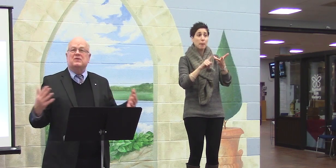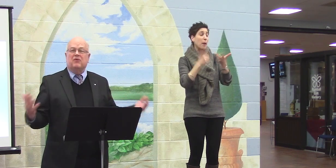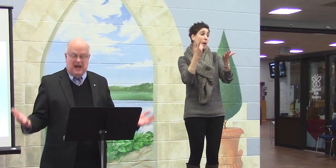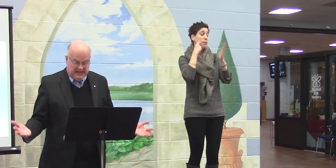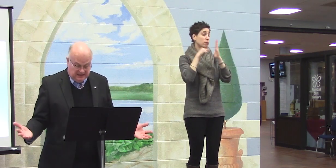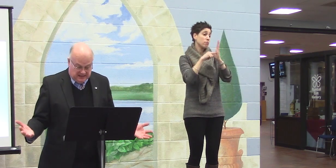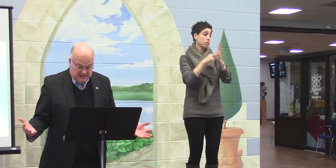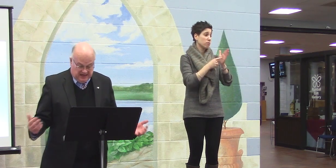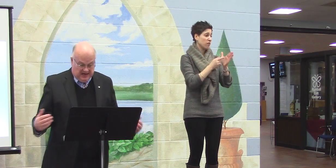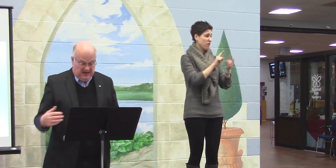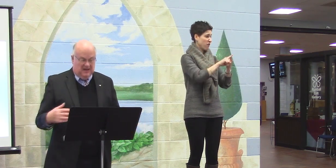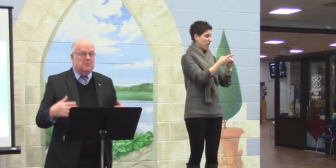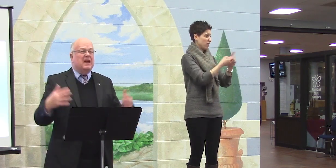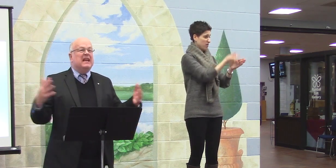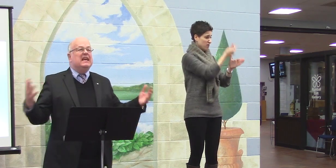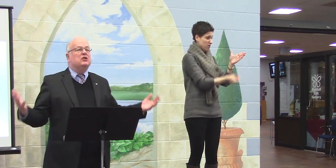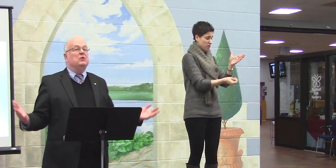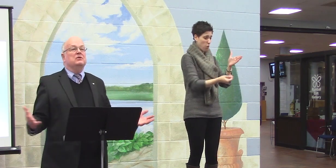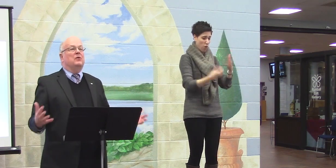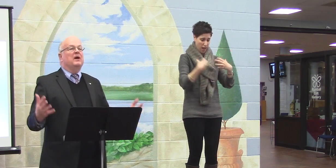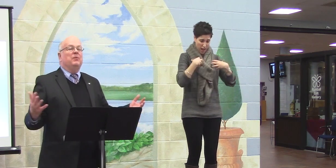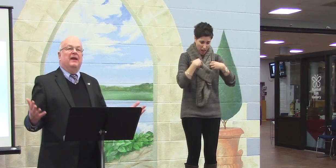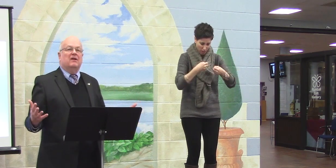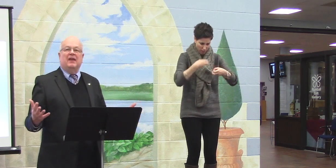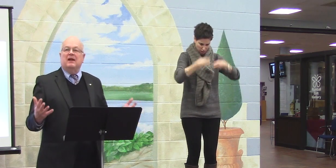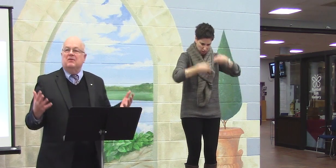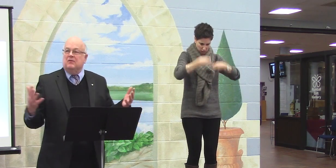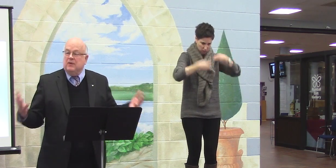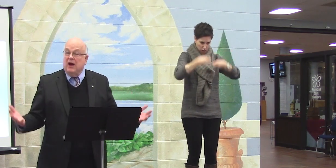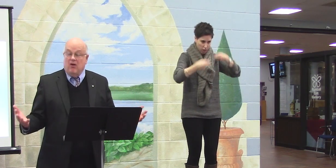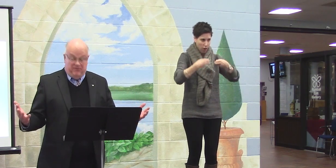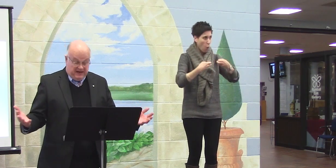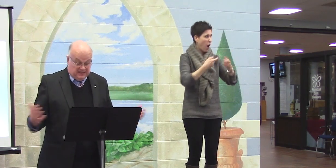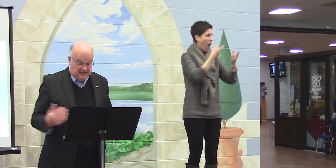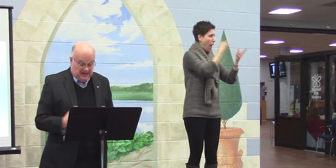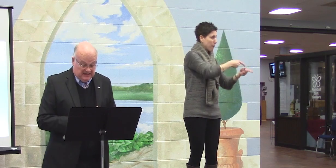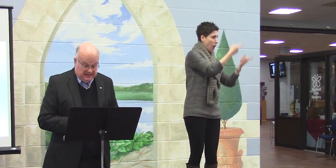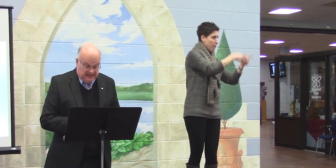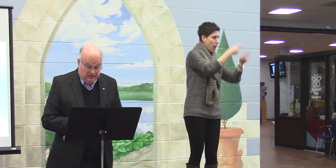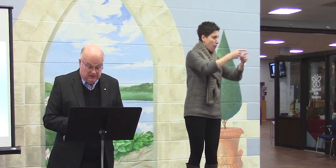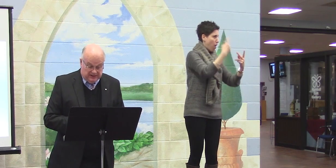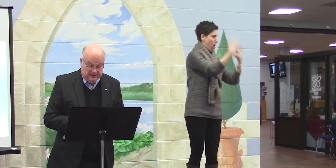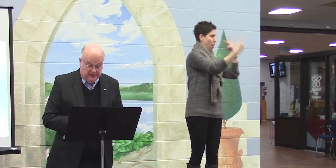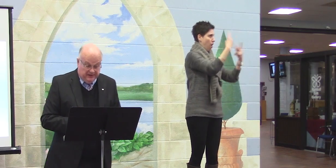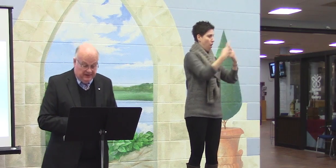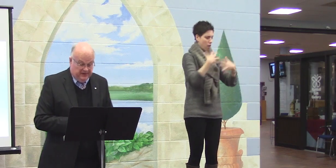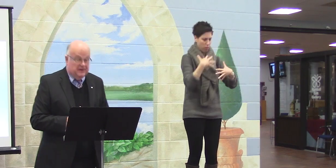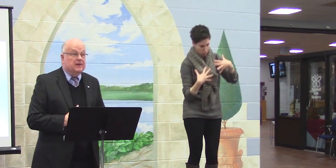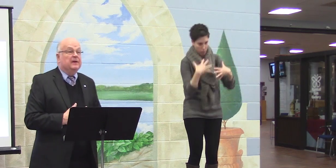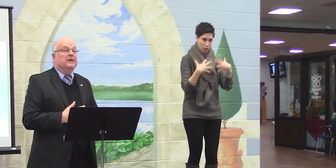may lose friends. Many issues are out there that we all face as seniors.